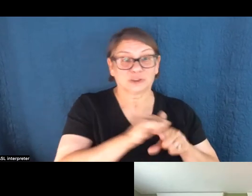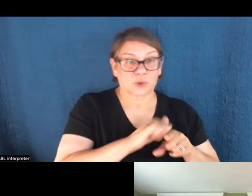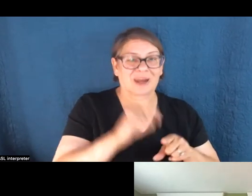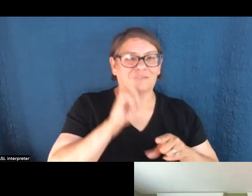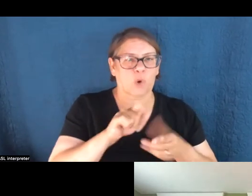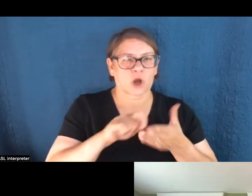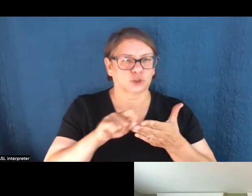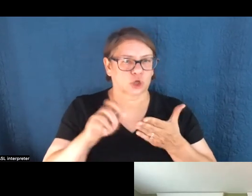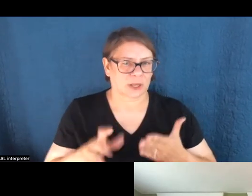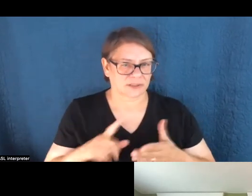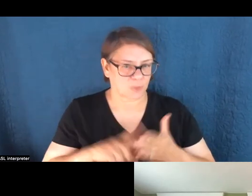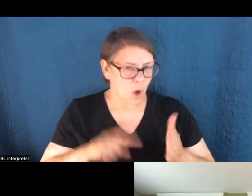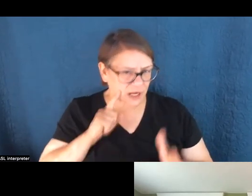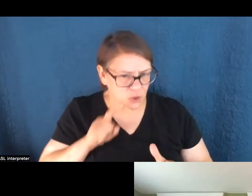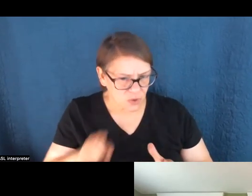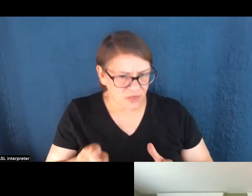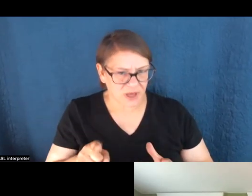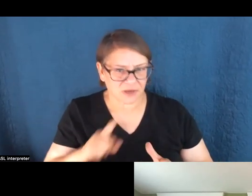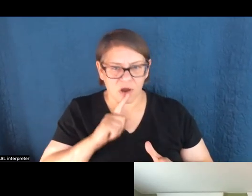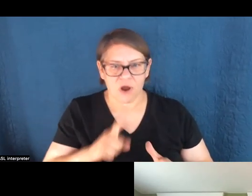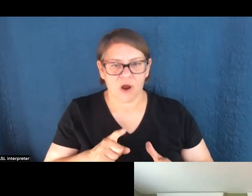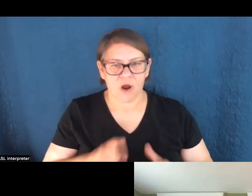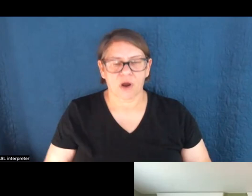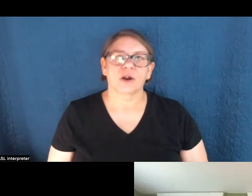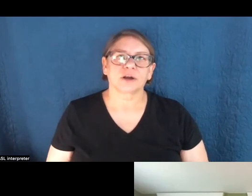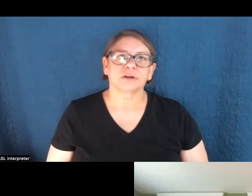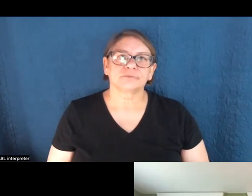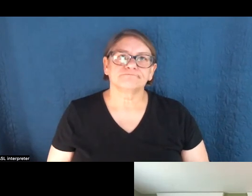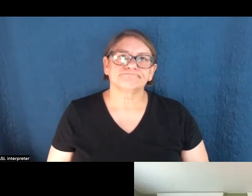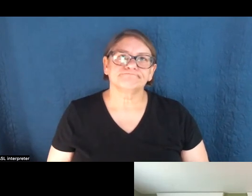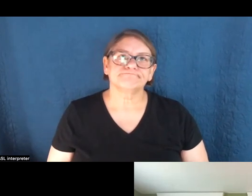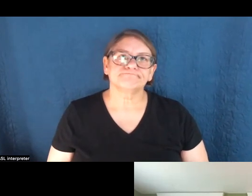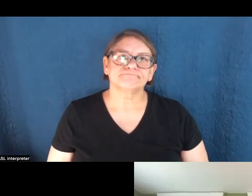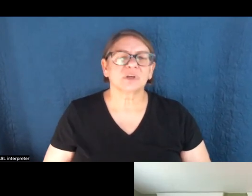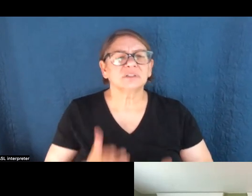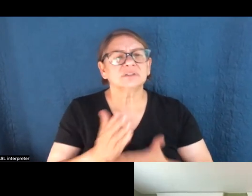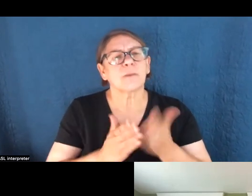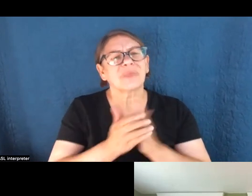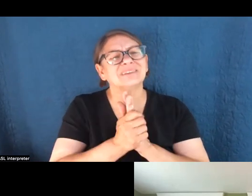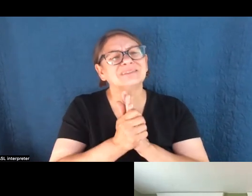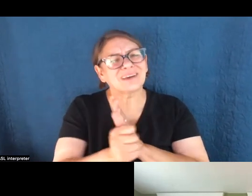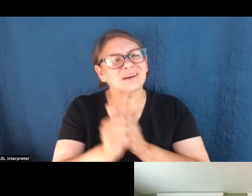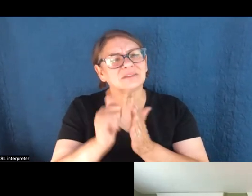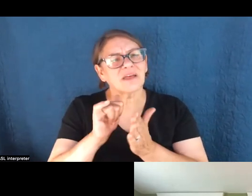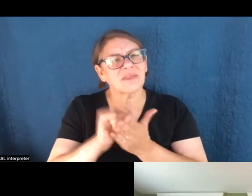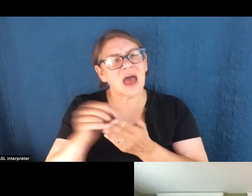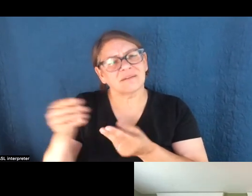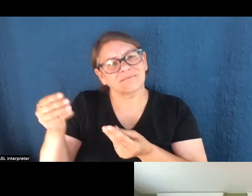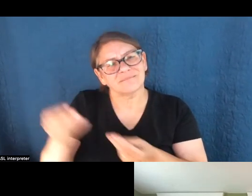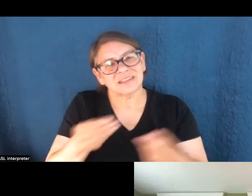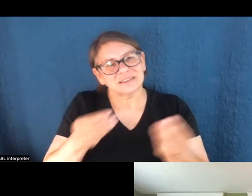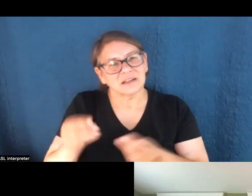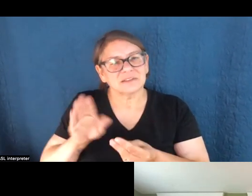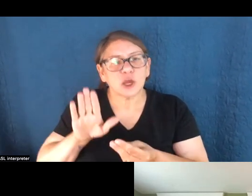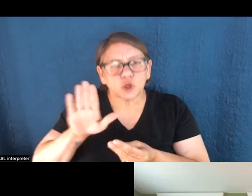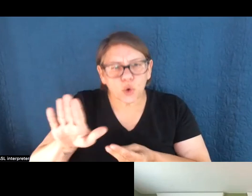wondering, what do you think, um, are some of the skills that facilitate your coverage of